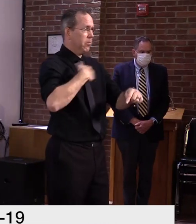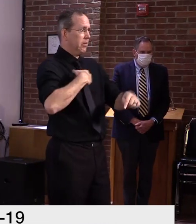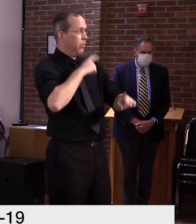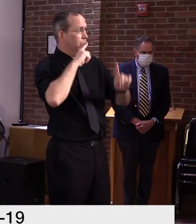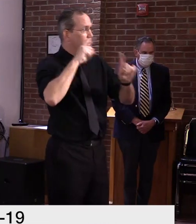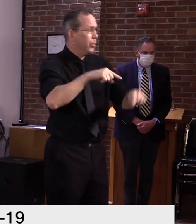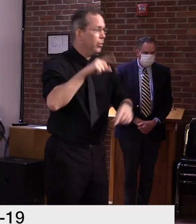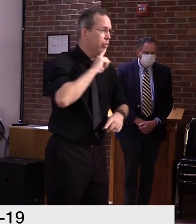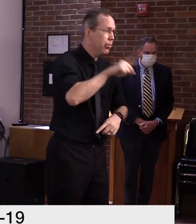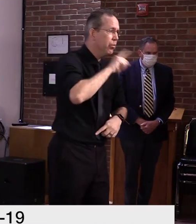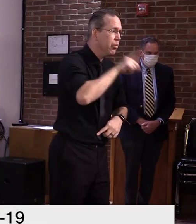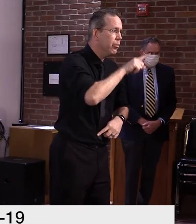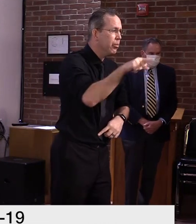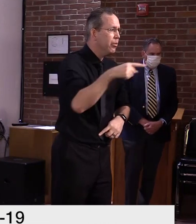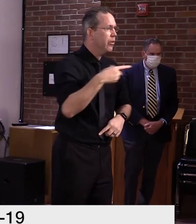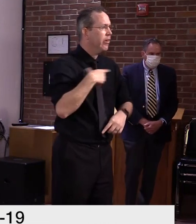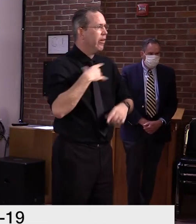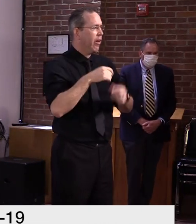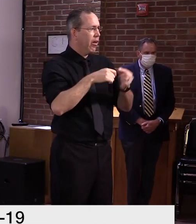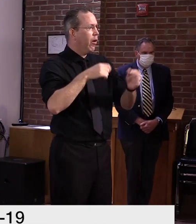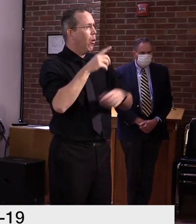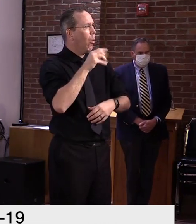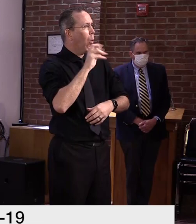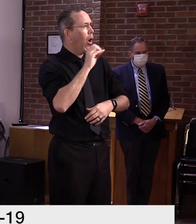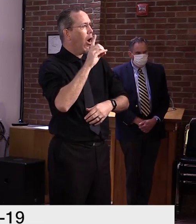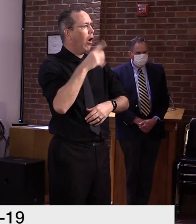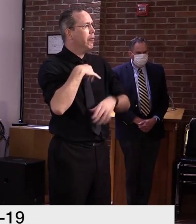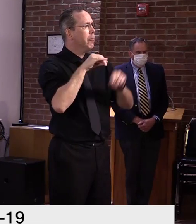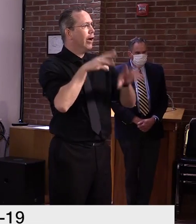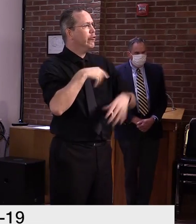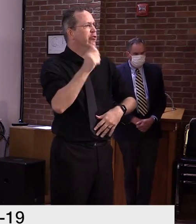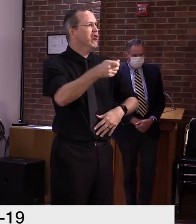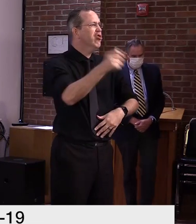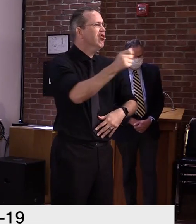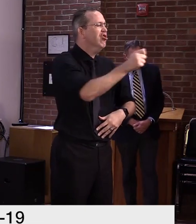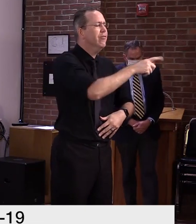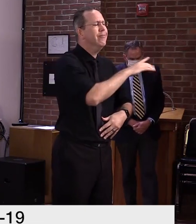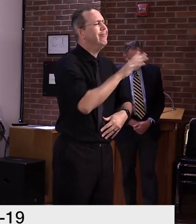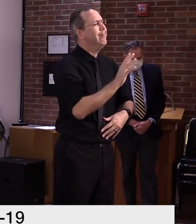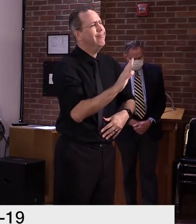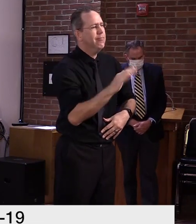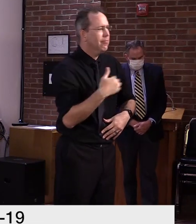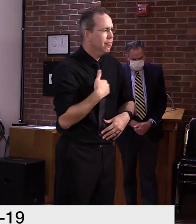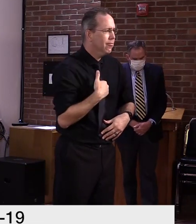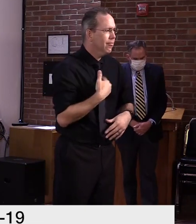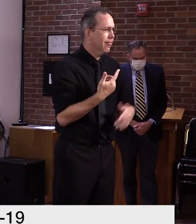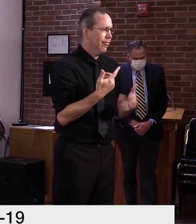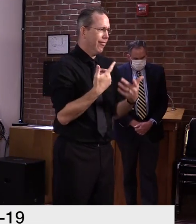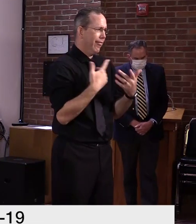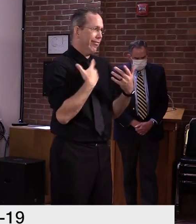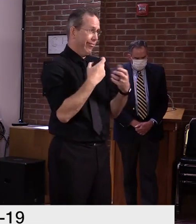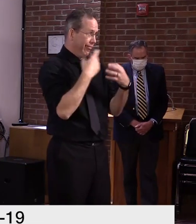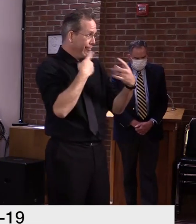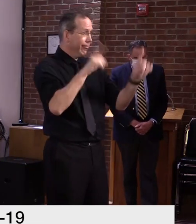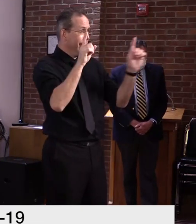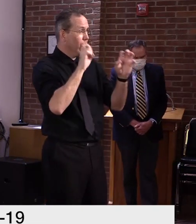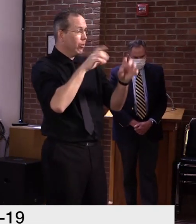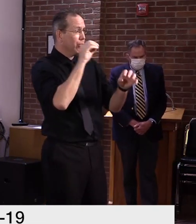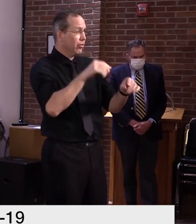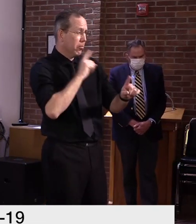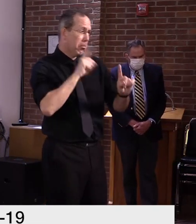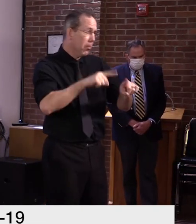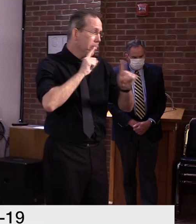Vermonters must wear masks, again, doesn't necessarily make this compliant,